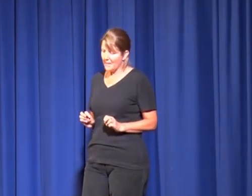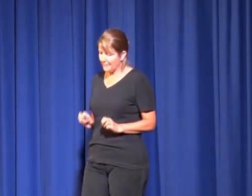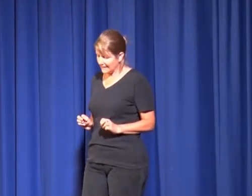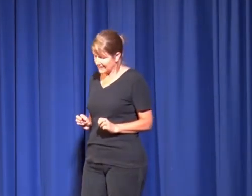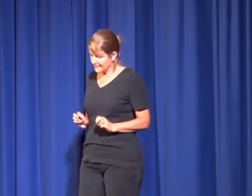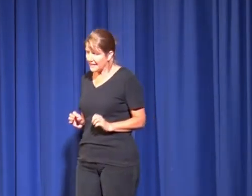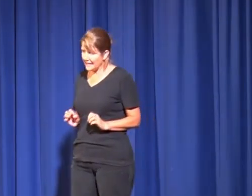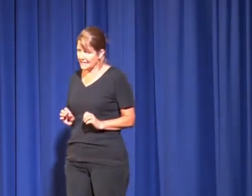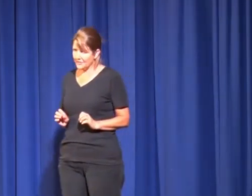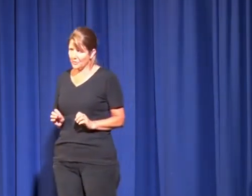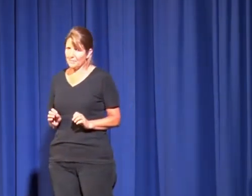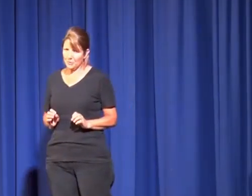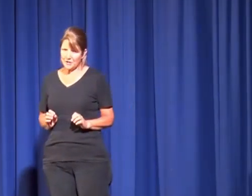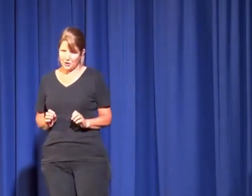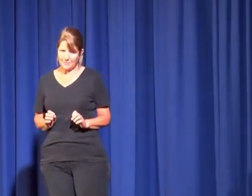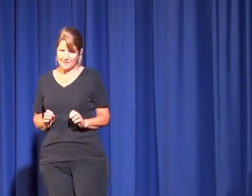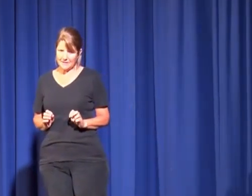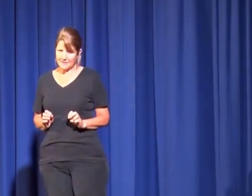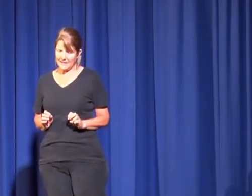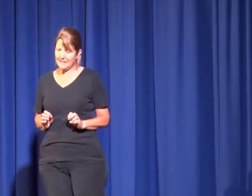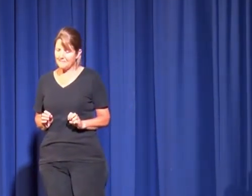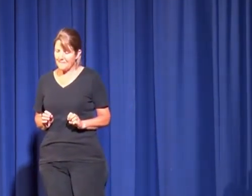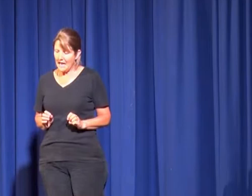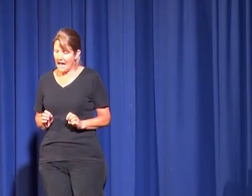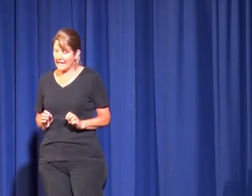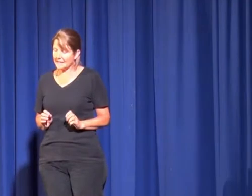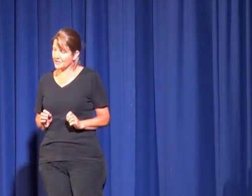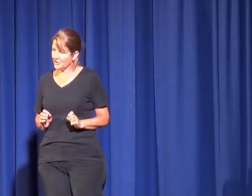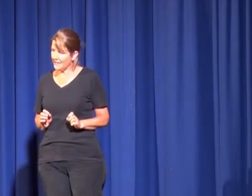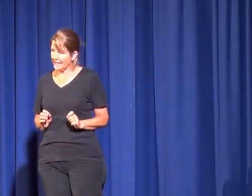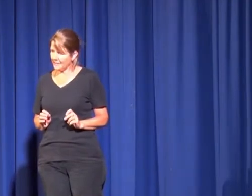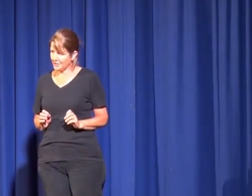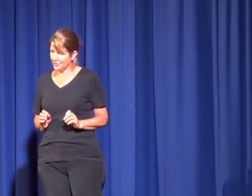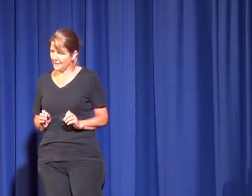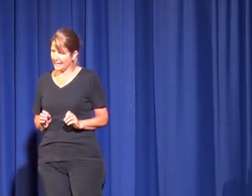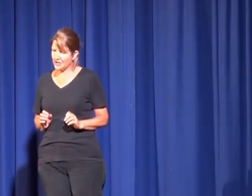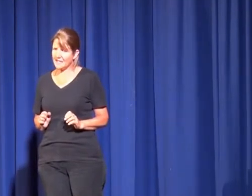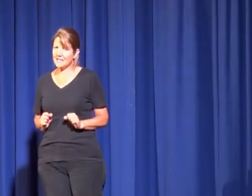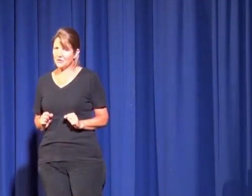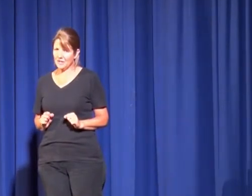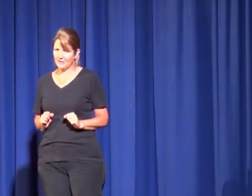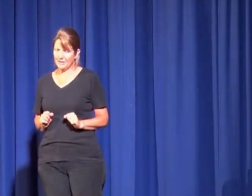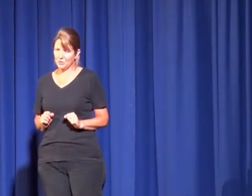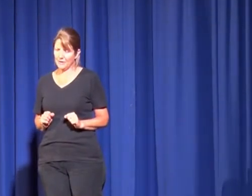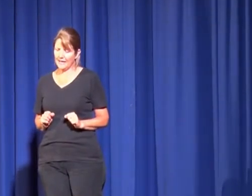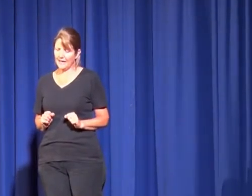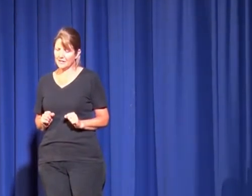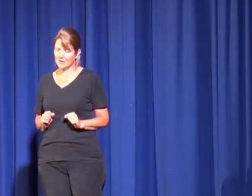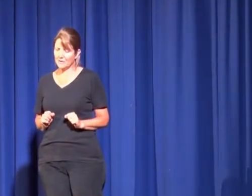But Vicky and Deirdre were more determined than me. And so Vicky came to school one day and she said Deirdre and I have been talking and we